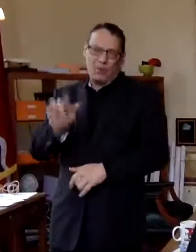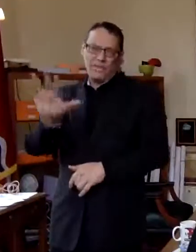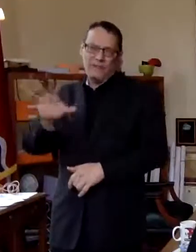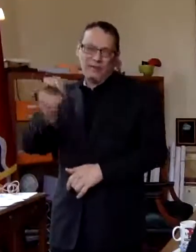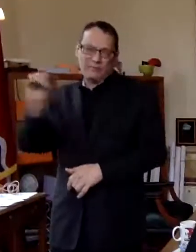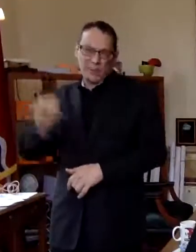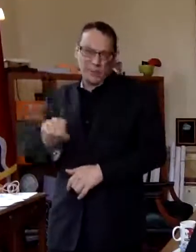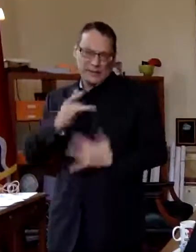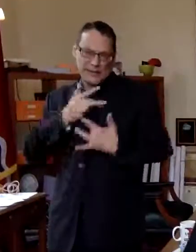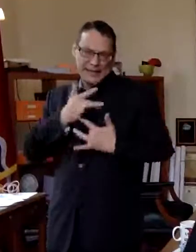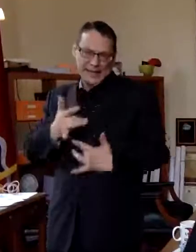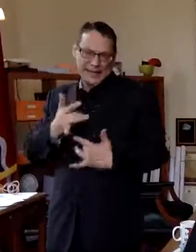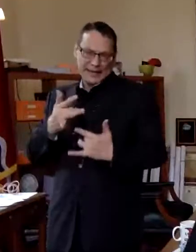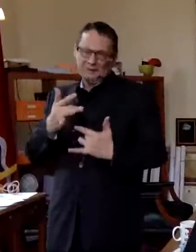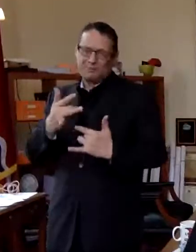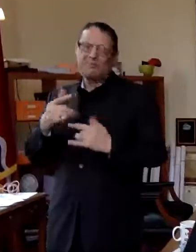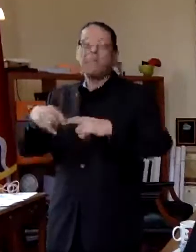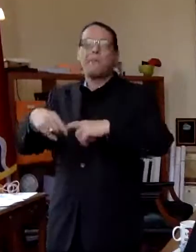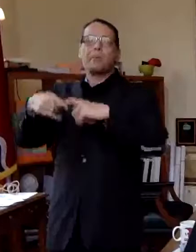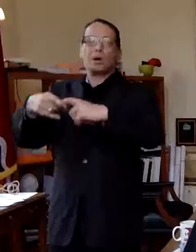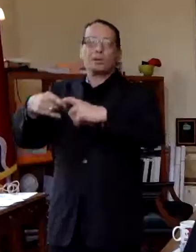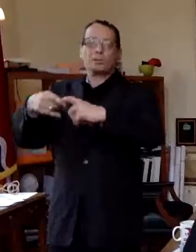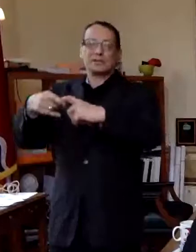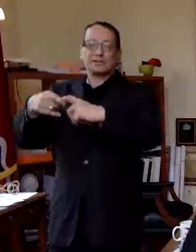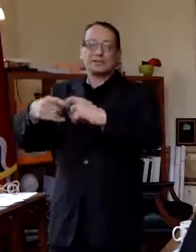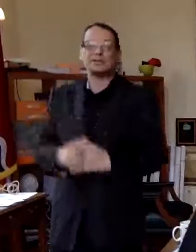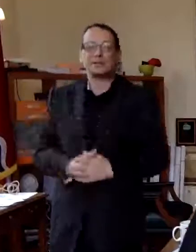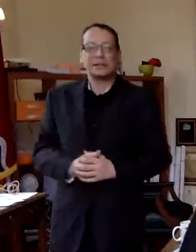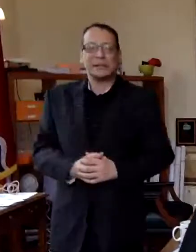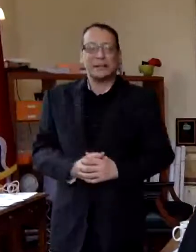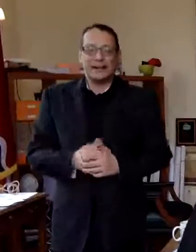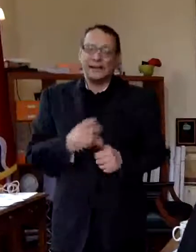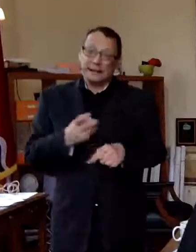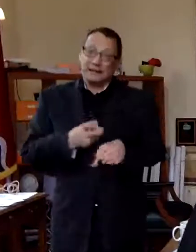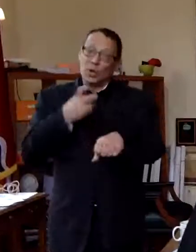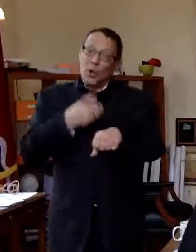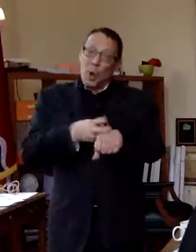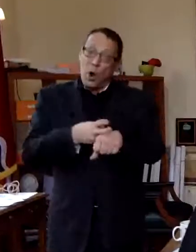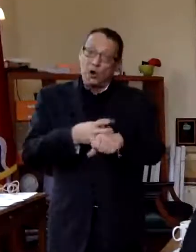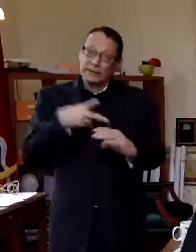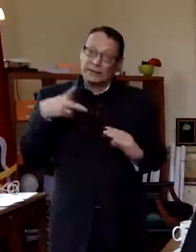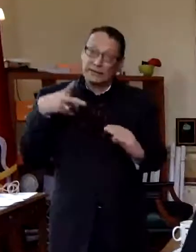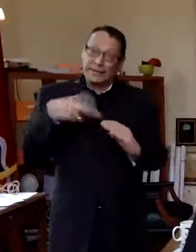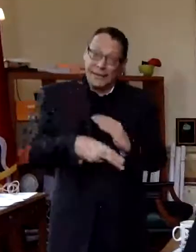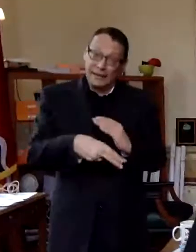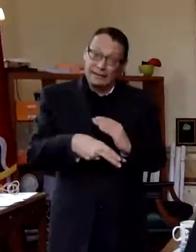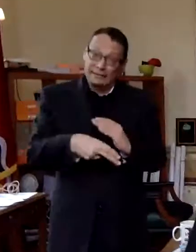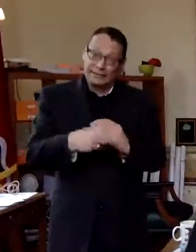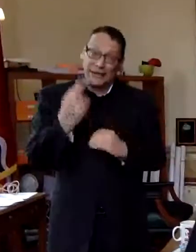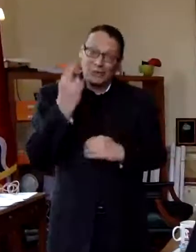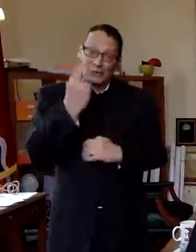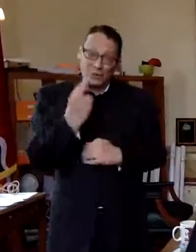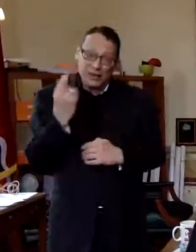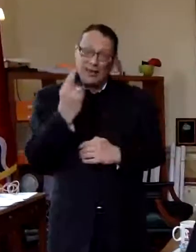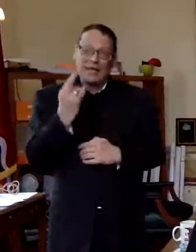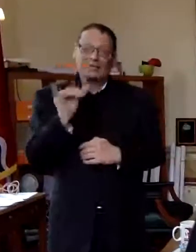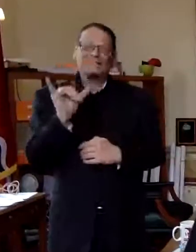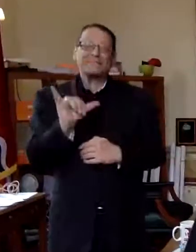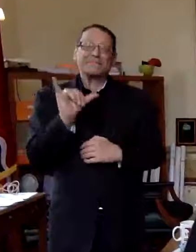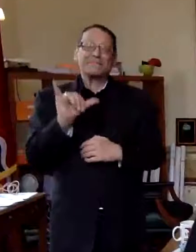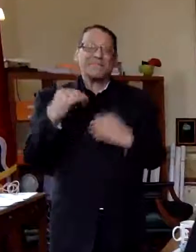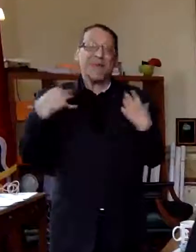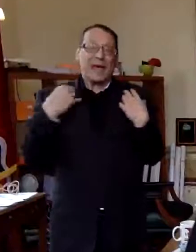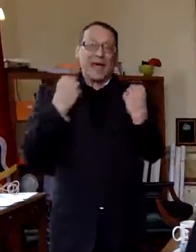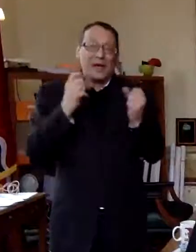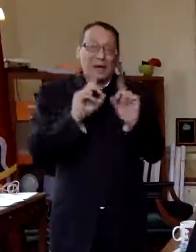so um you know it's hard when you're cutting and you realize you know well certainly we can't cut the